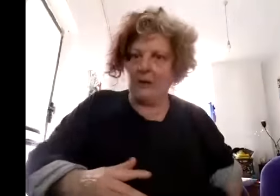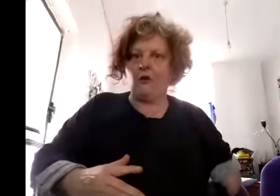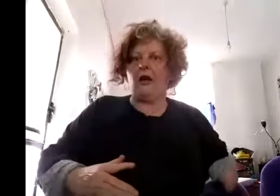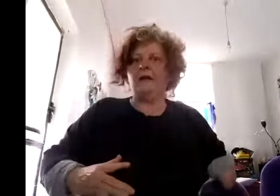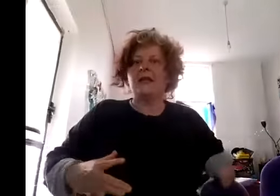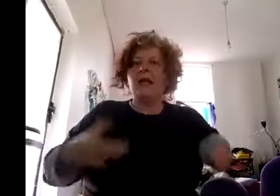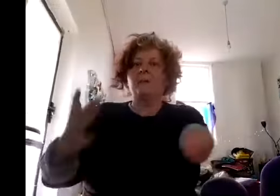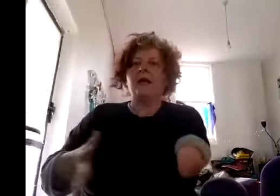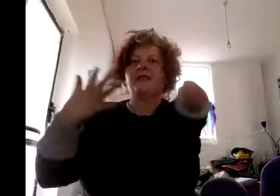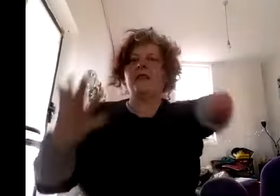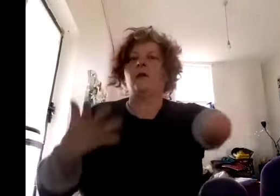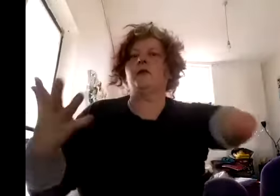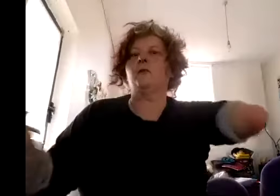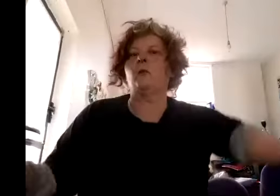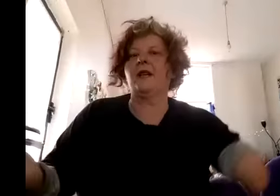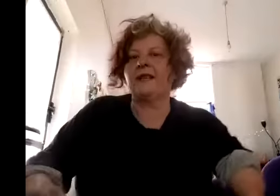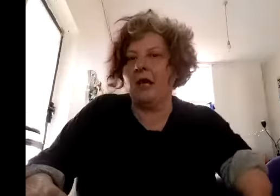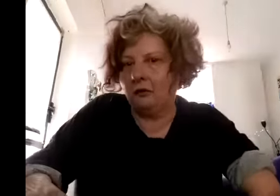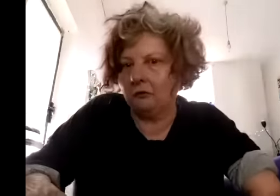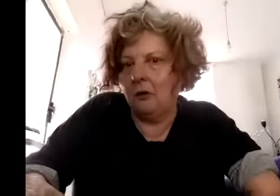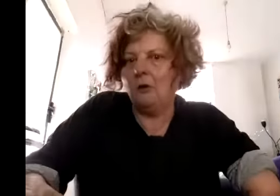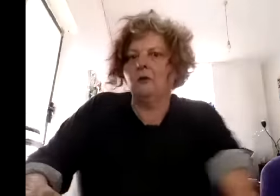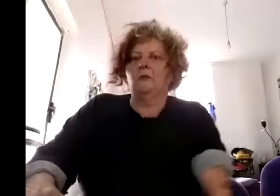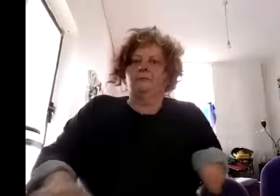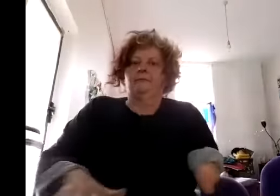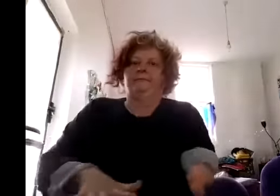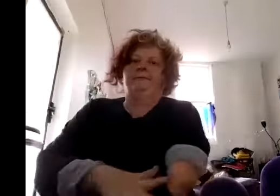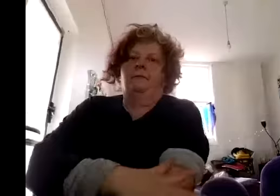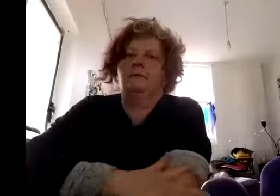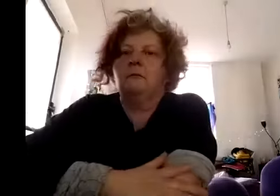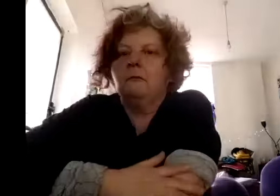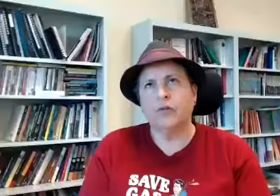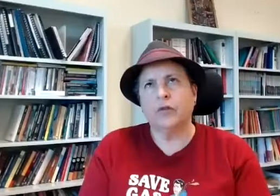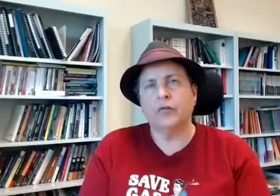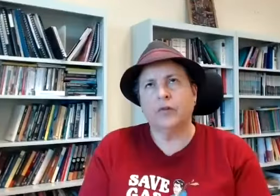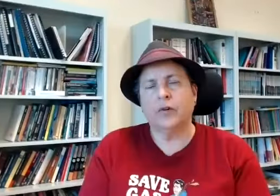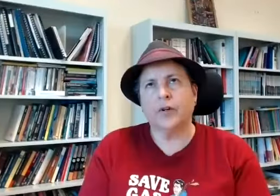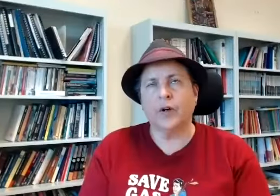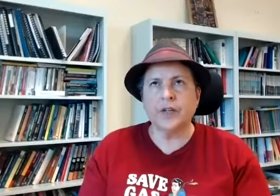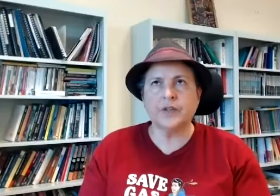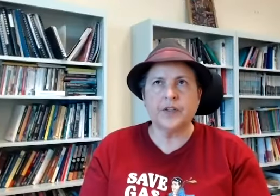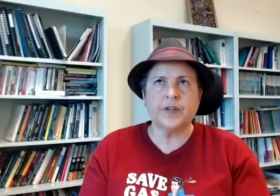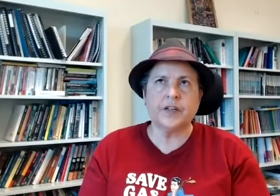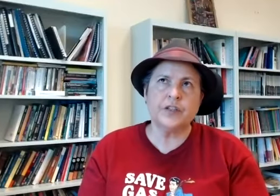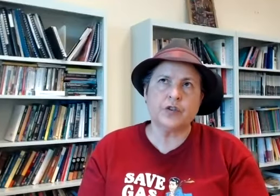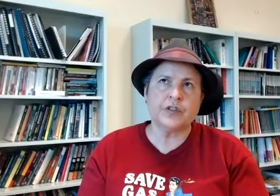lives and being able to tell the stories we want to tell so i think that's uh look i get a sense of that it's interesting